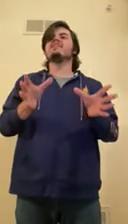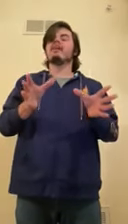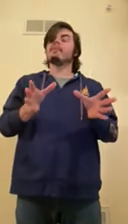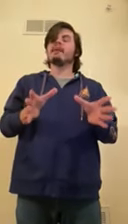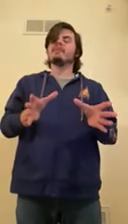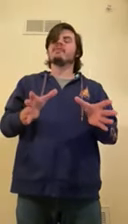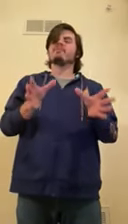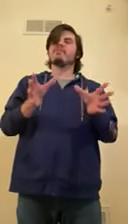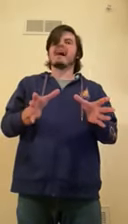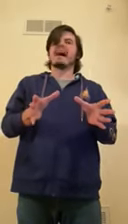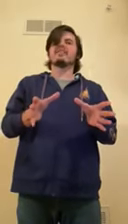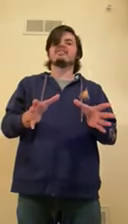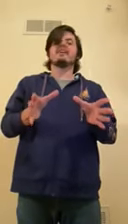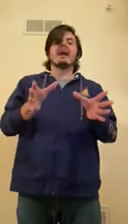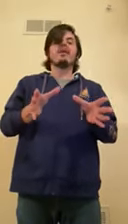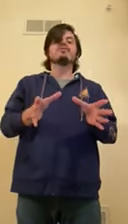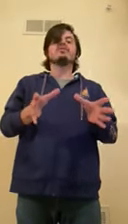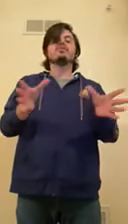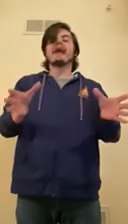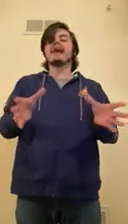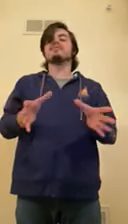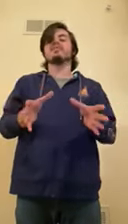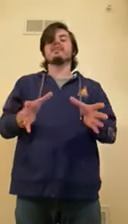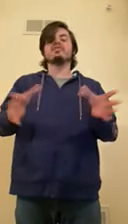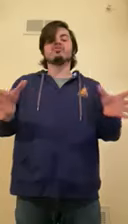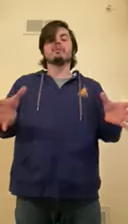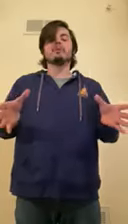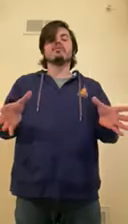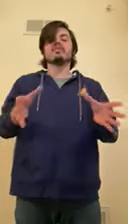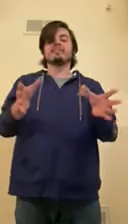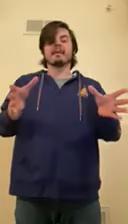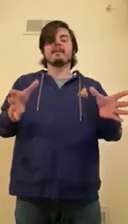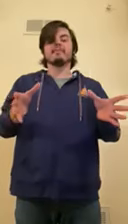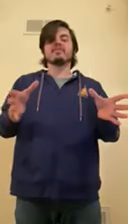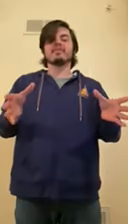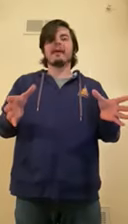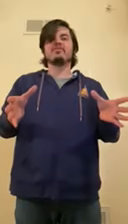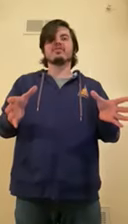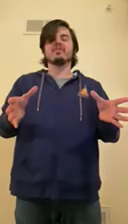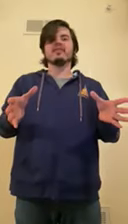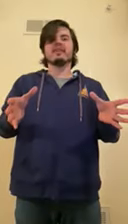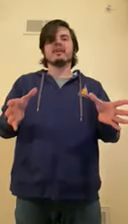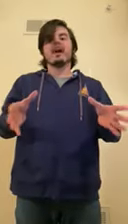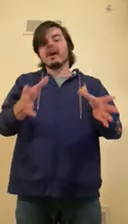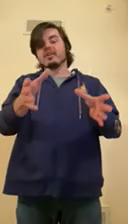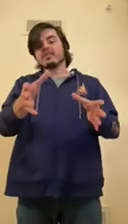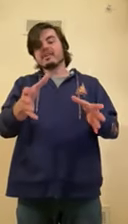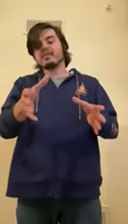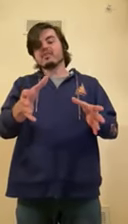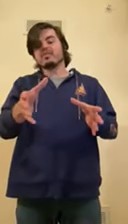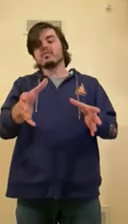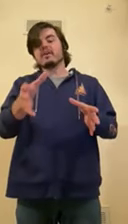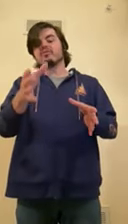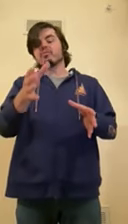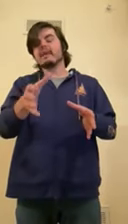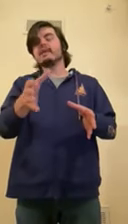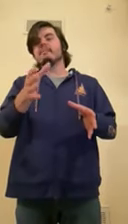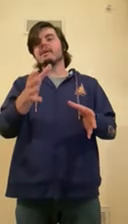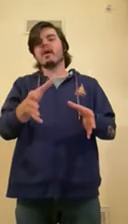their opinion for facts, else you could accidentally contribute to the spread of misinformation. Another thing you can do is read beyond